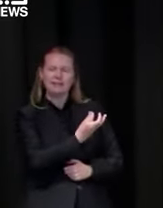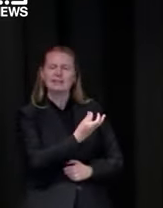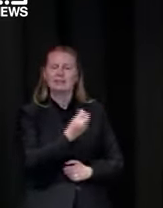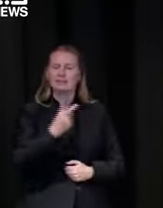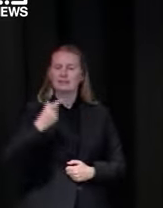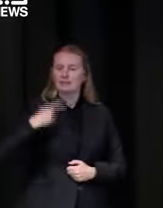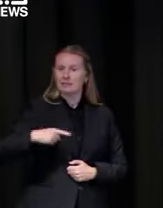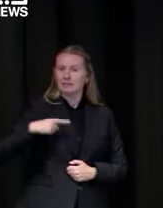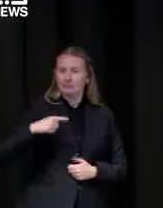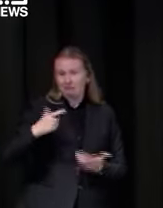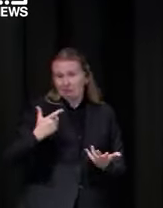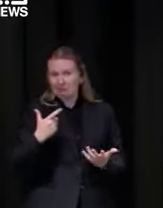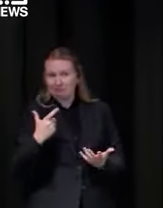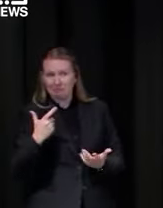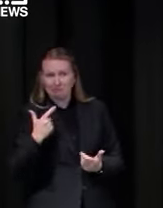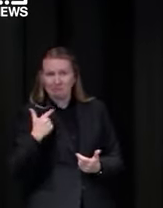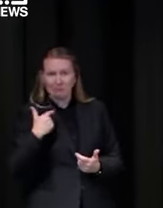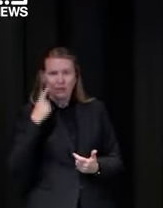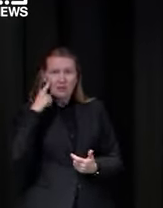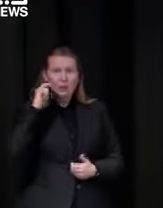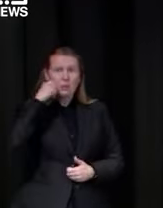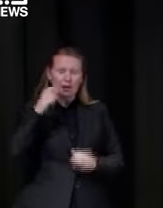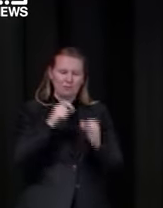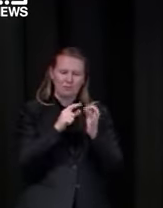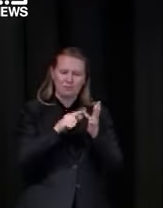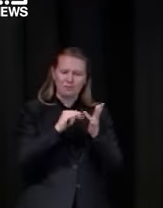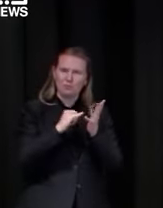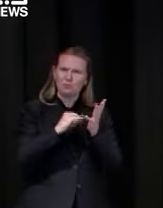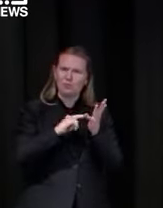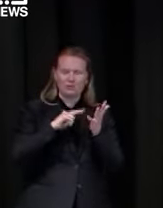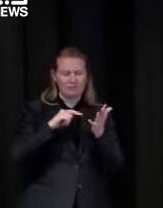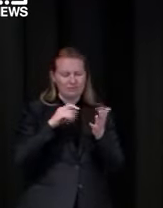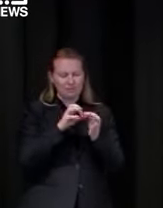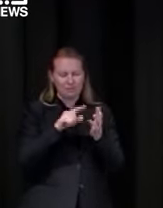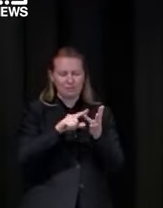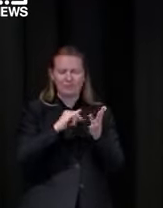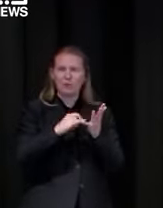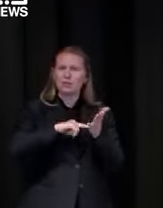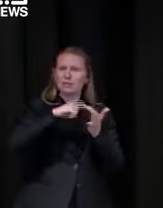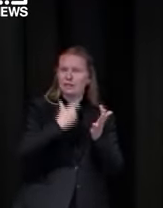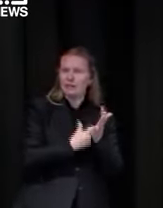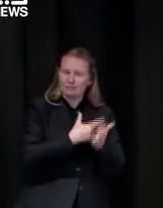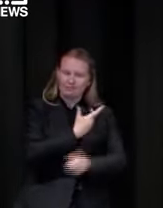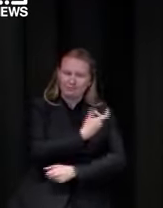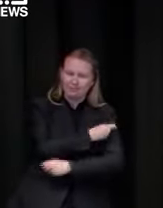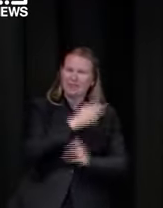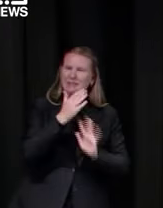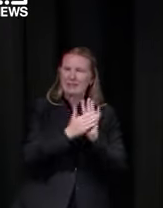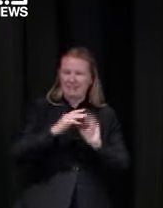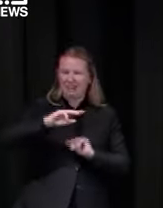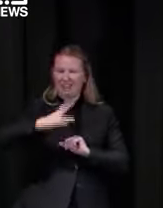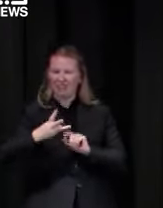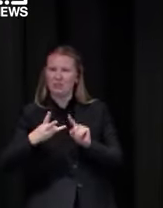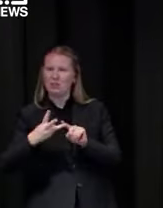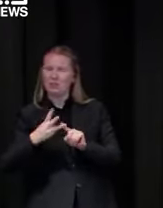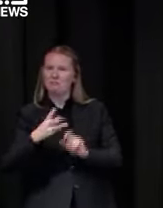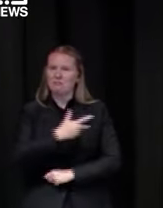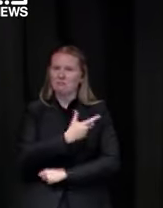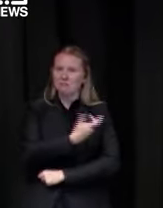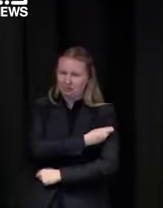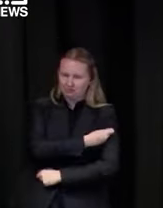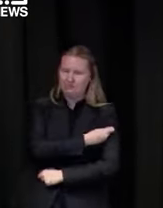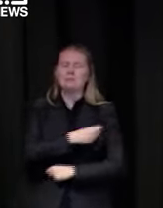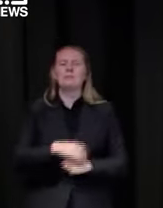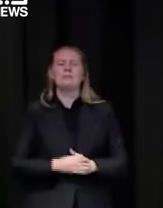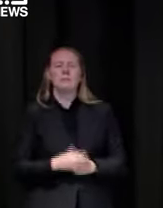booster shots and we know the rates of gps around the state do you think the vaccination how will we sort of start